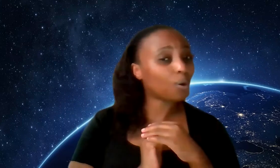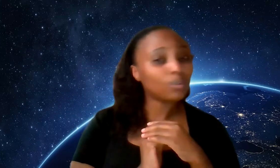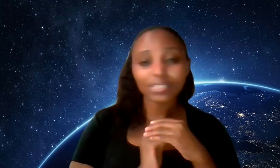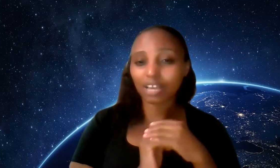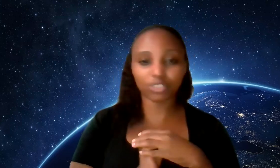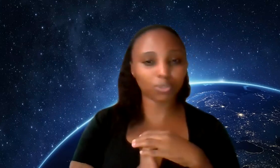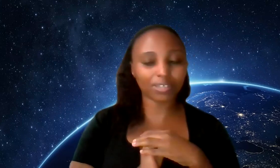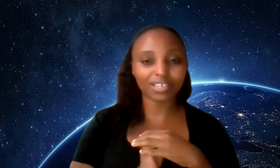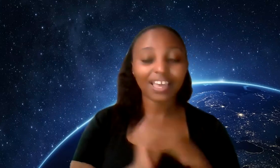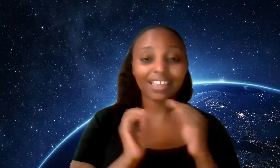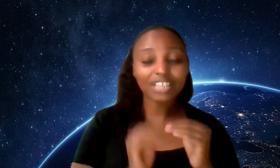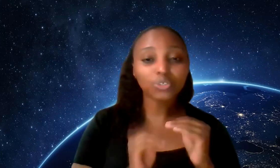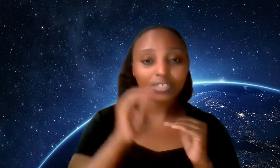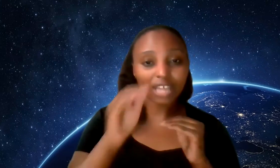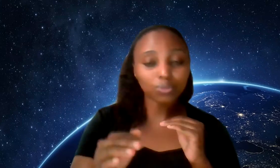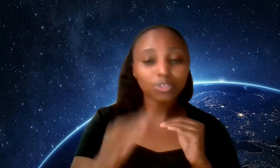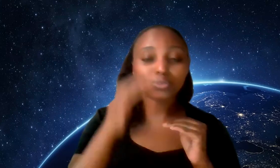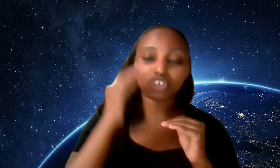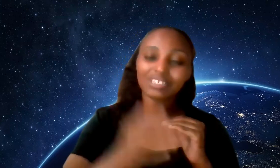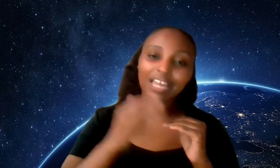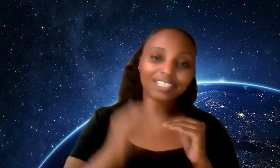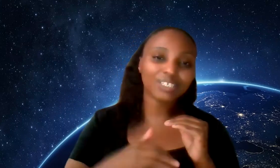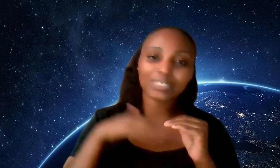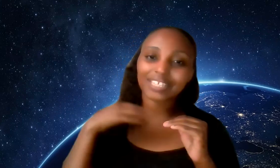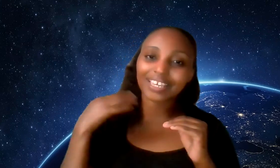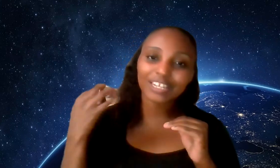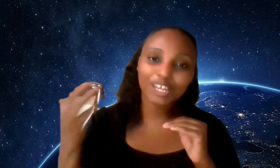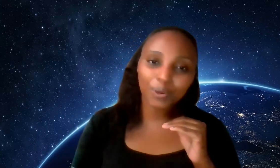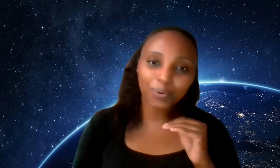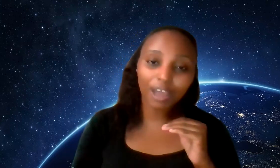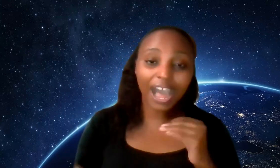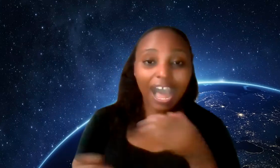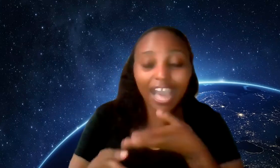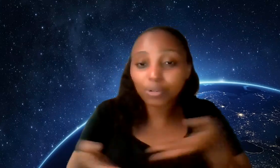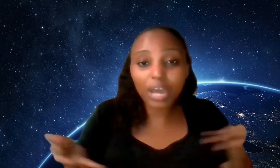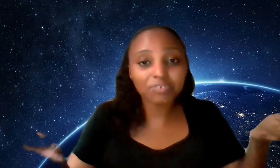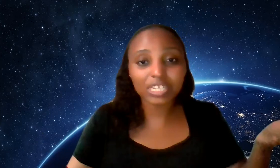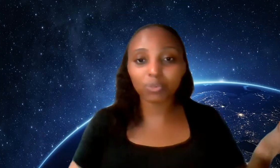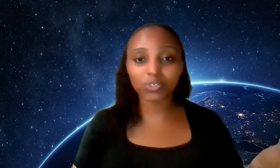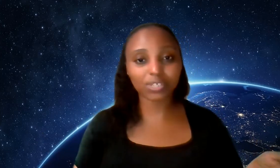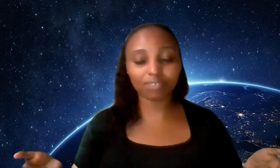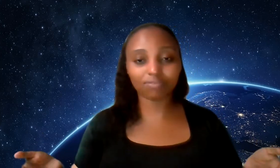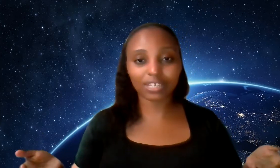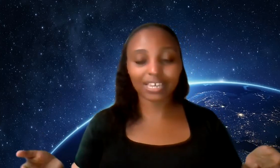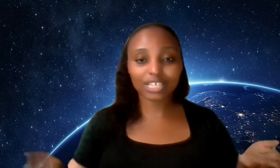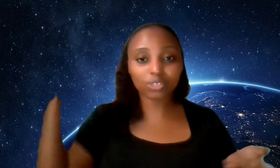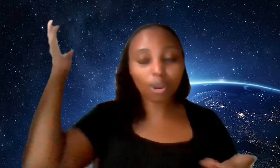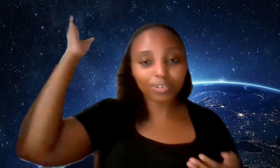always have a choice and that choice starts with you just learning to say no I don't have any more to give sorry